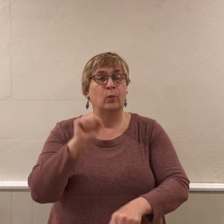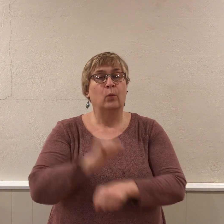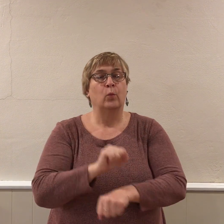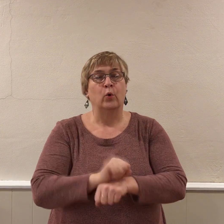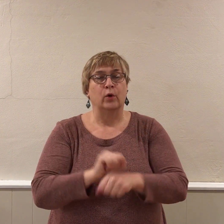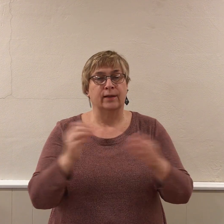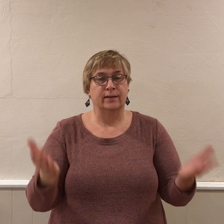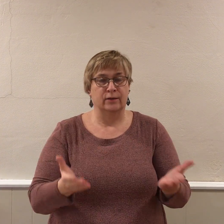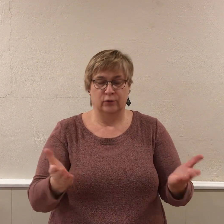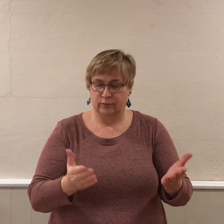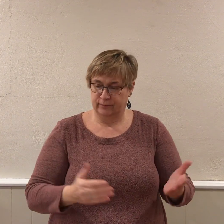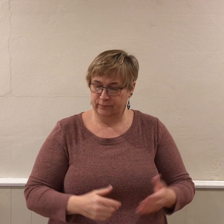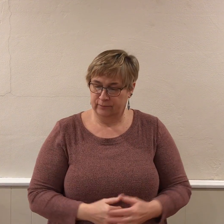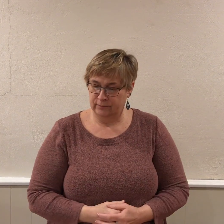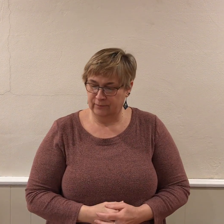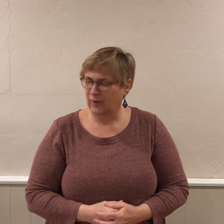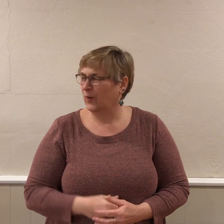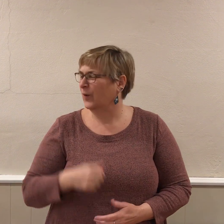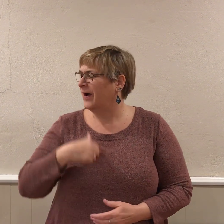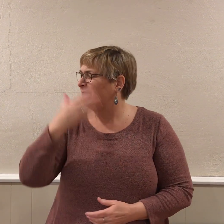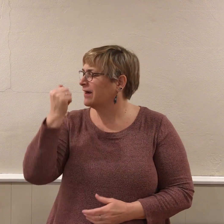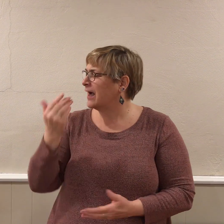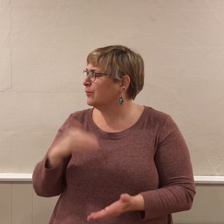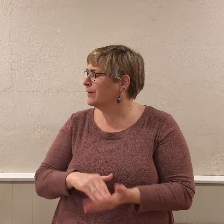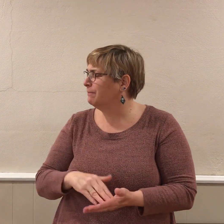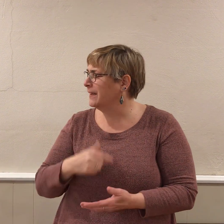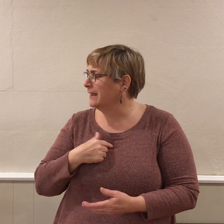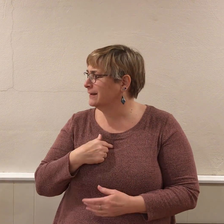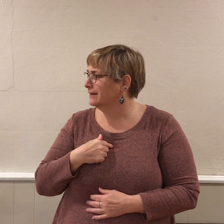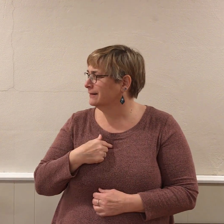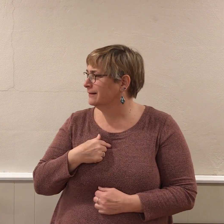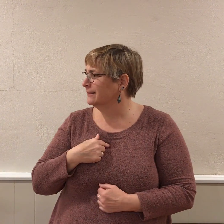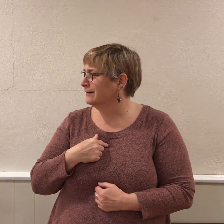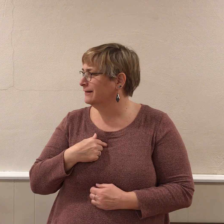Her daughter works here. Repeat. I forgot to repeat.